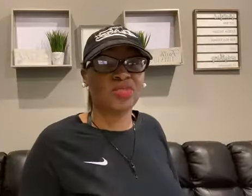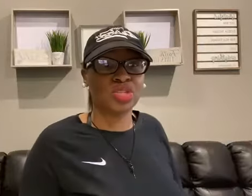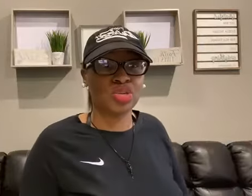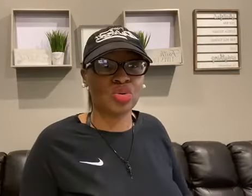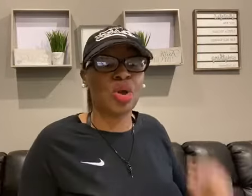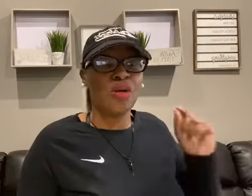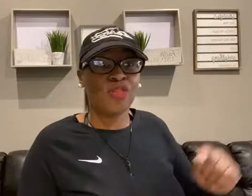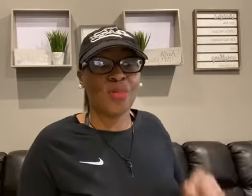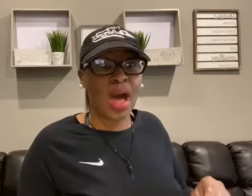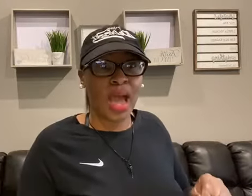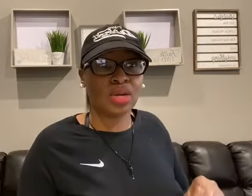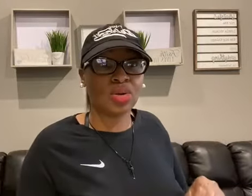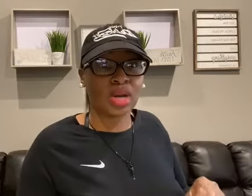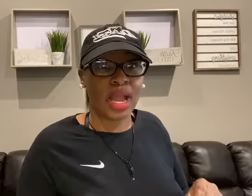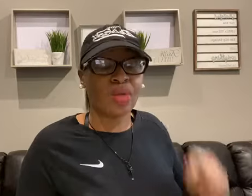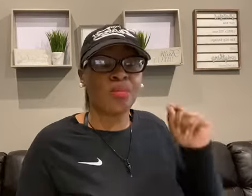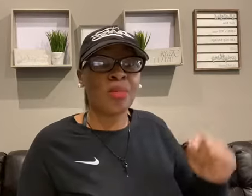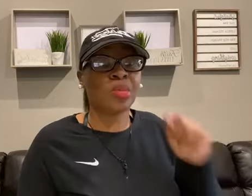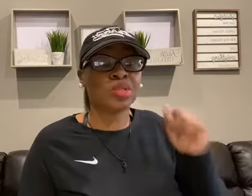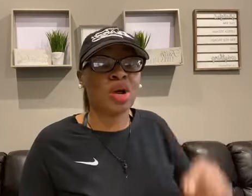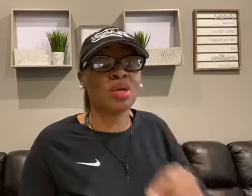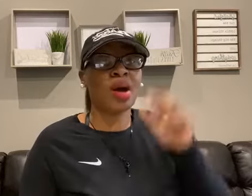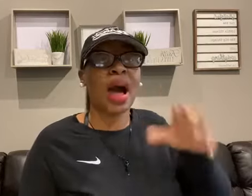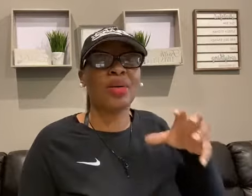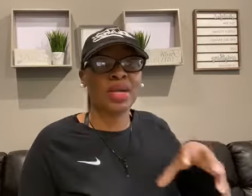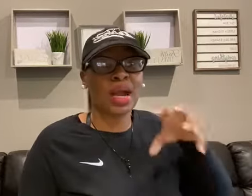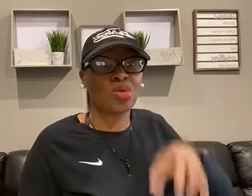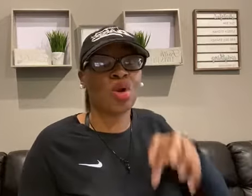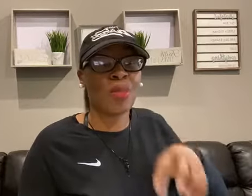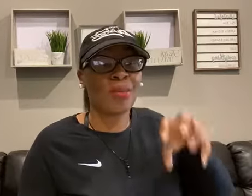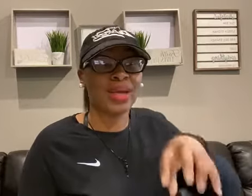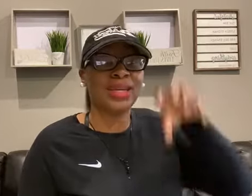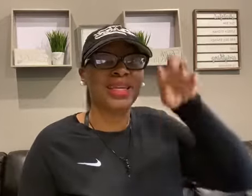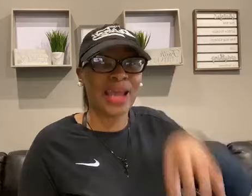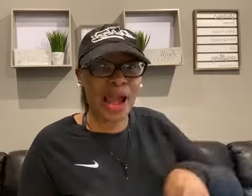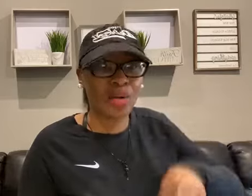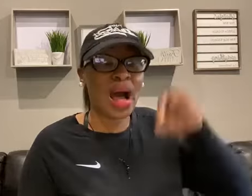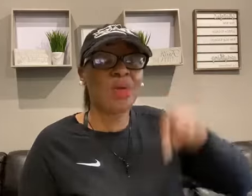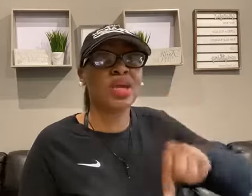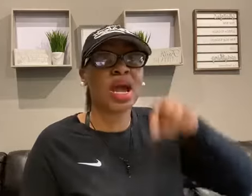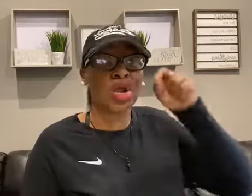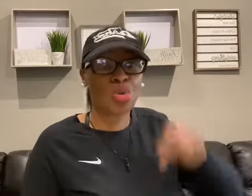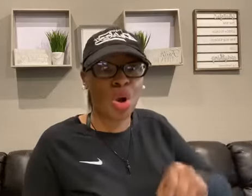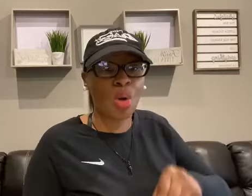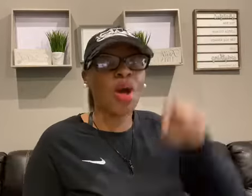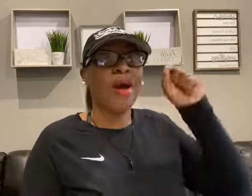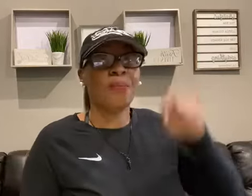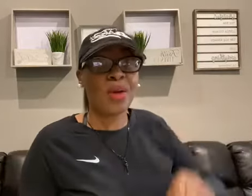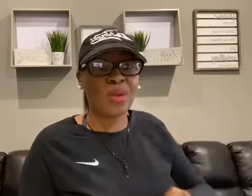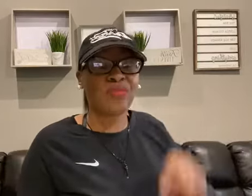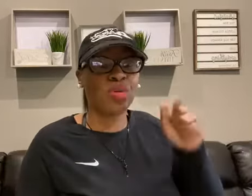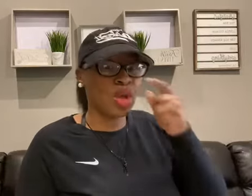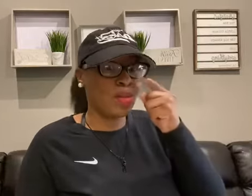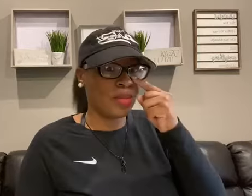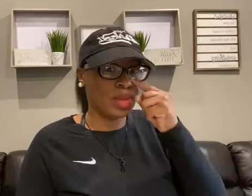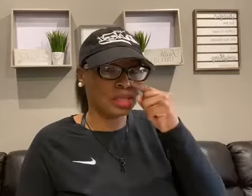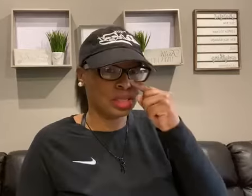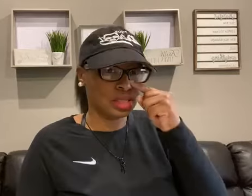service do for my ideal client? Remember, we're talking about how can I grow my money now? How can I grow my revenue in my business